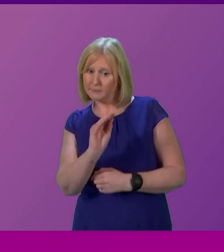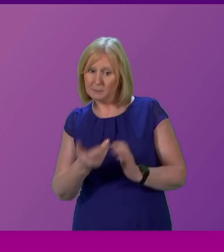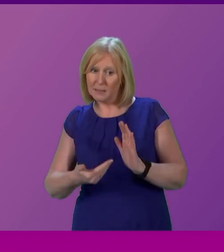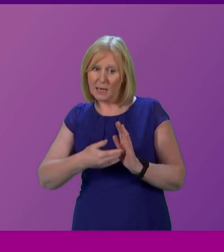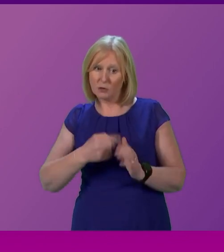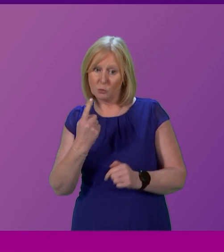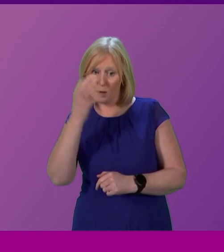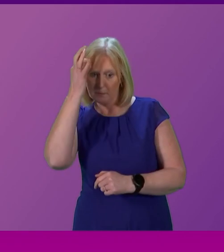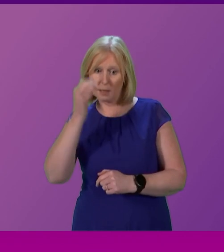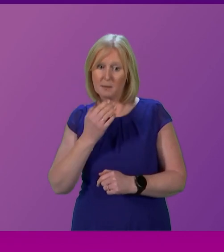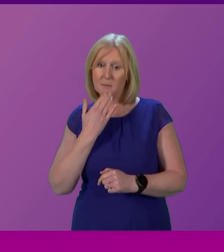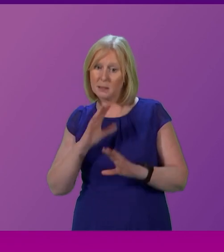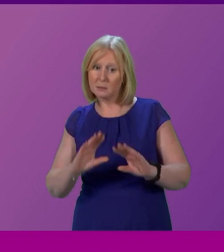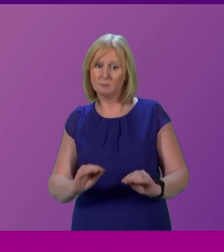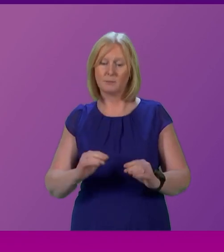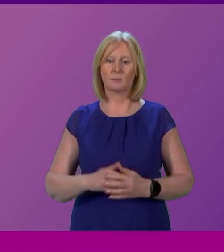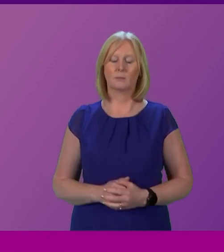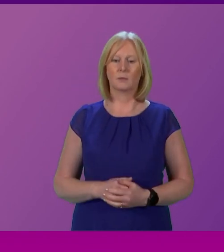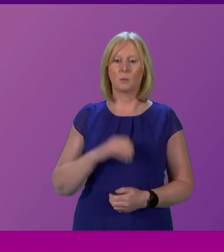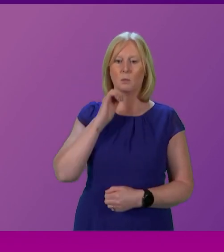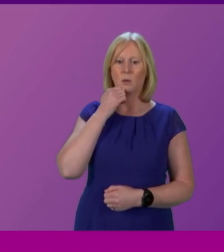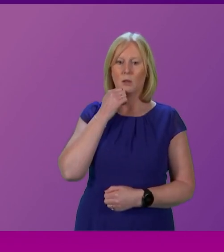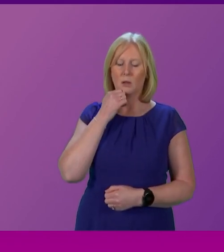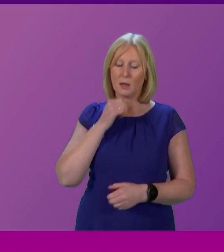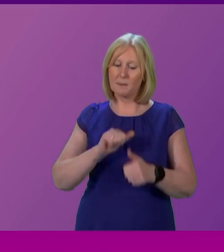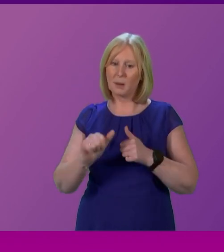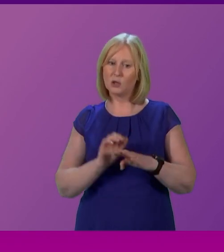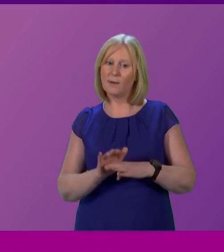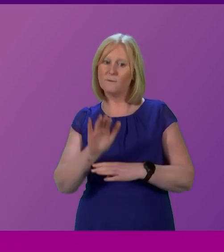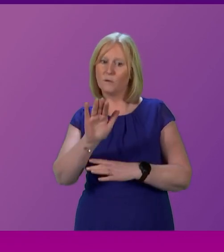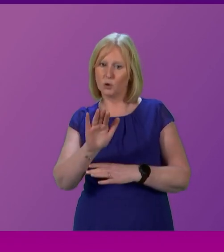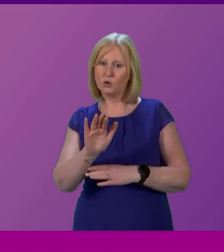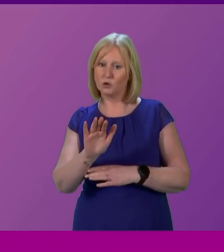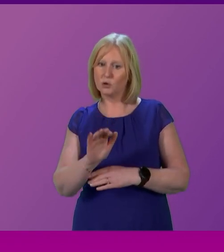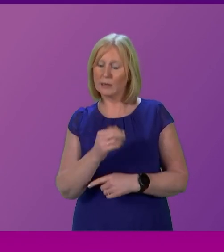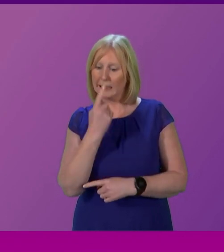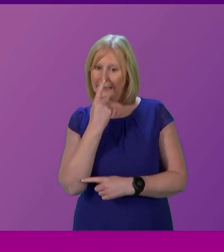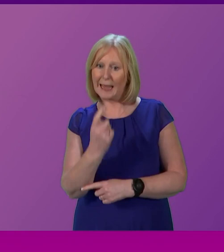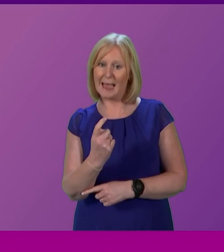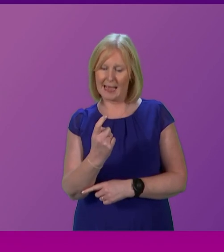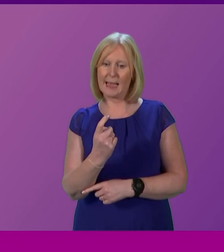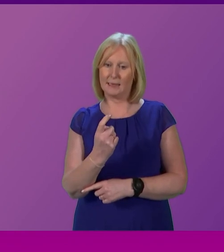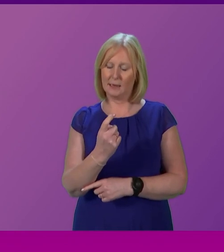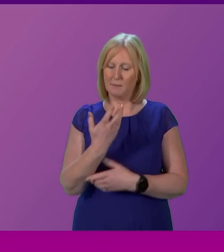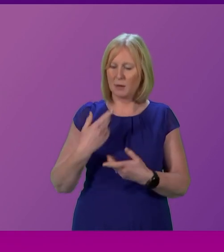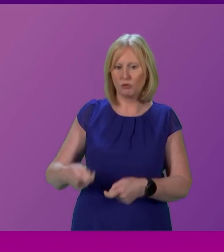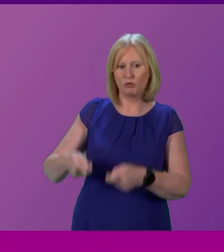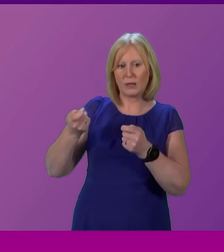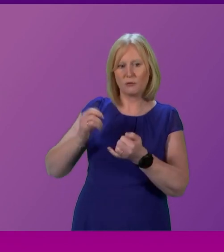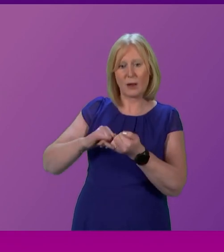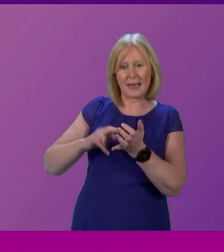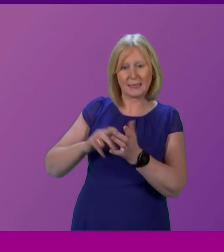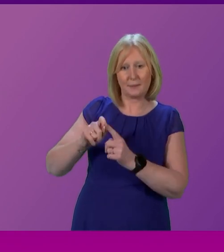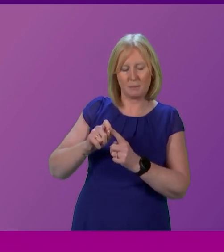wind up and move your motion amendment? I There is a better future than the divisive binary choice. That's been already highlighted by the SNP